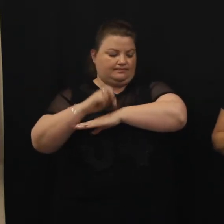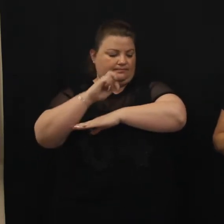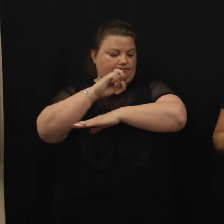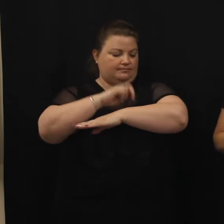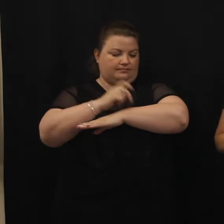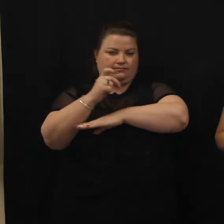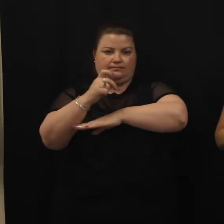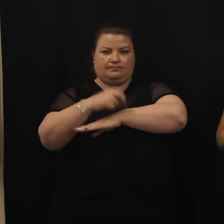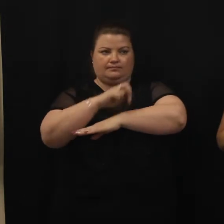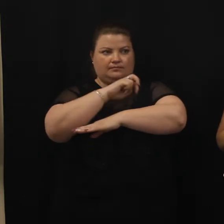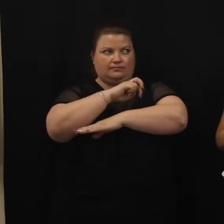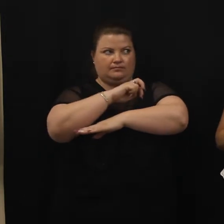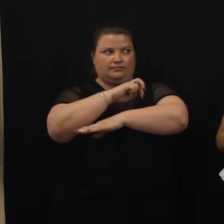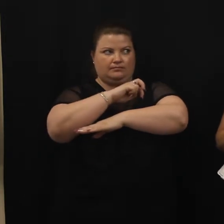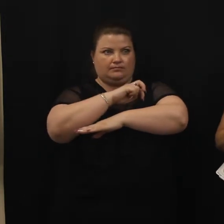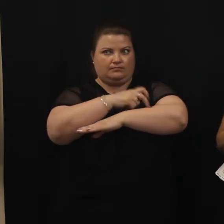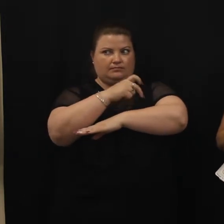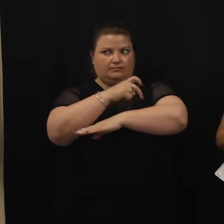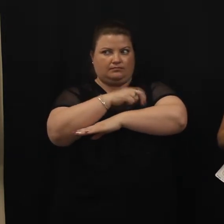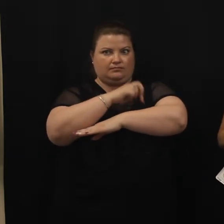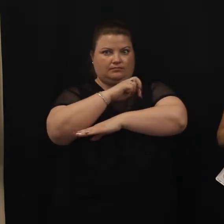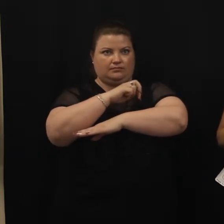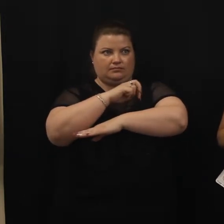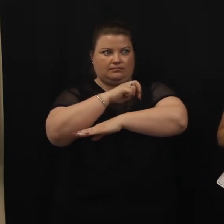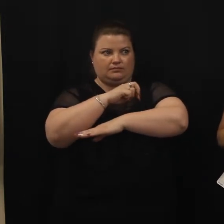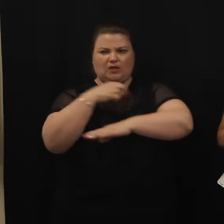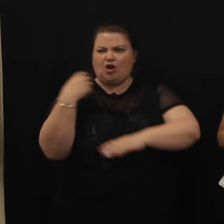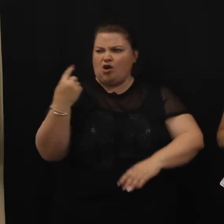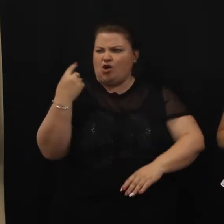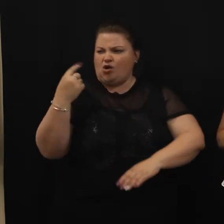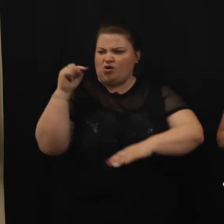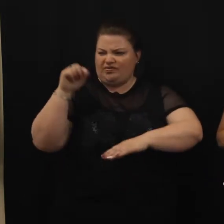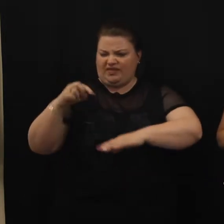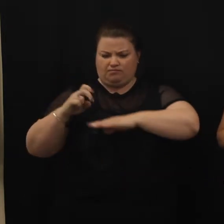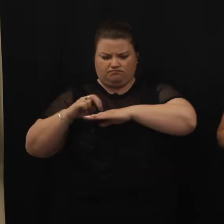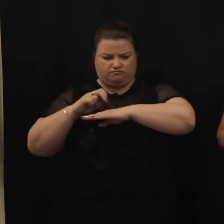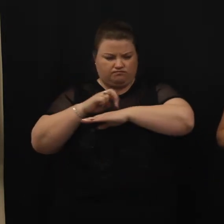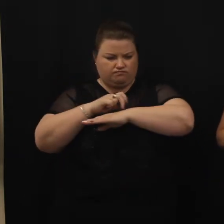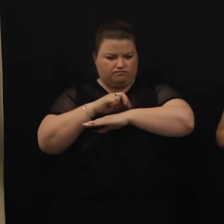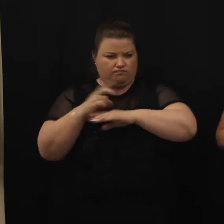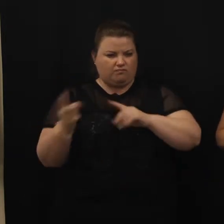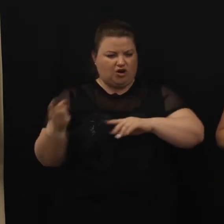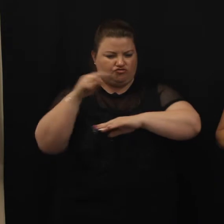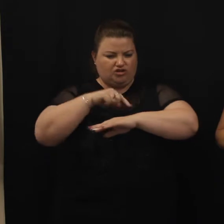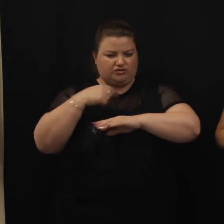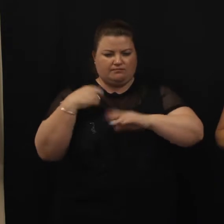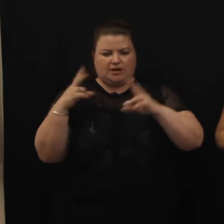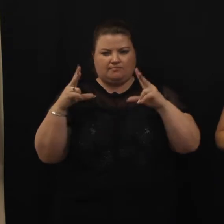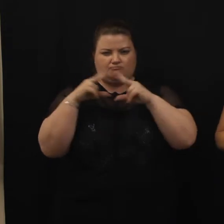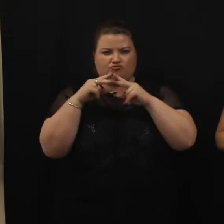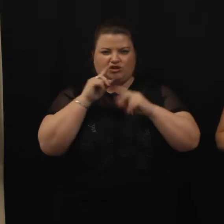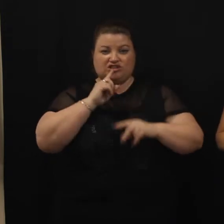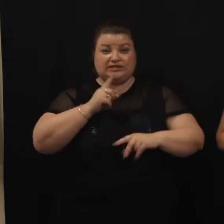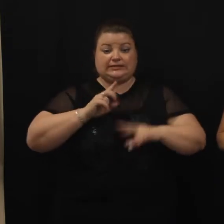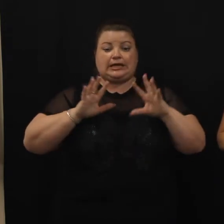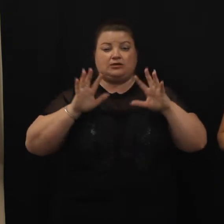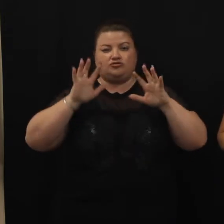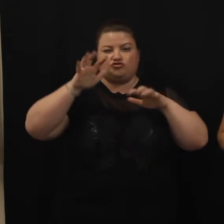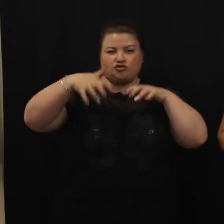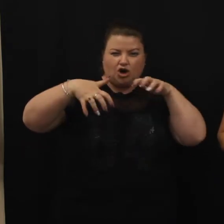trip, who's that trip trapping across my bridge? If you are a goat, I